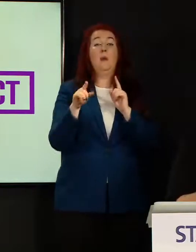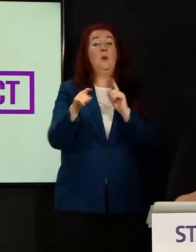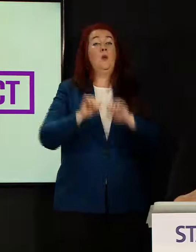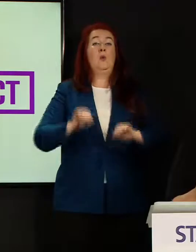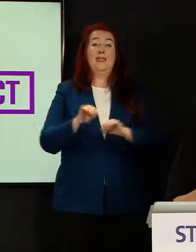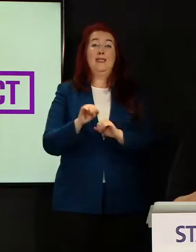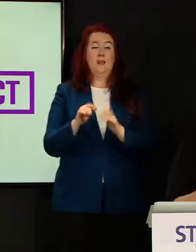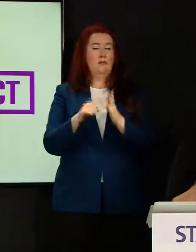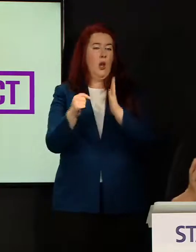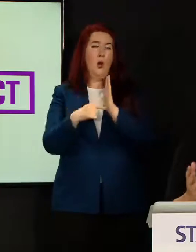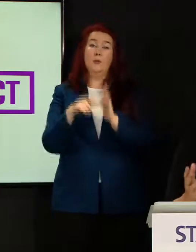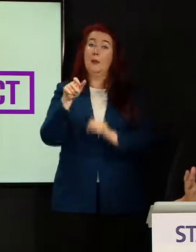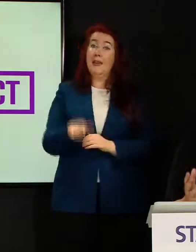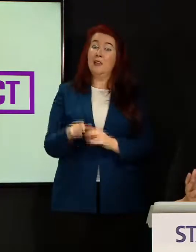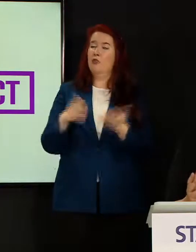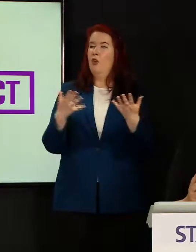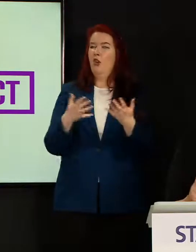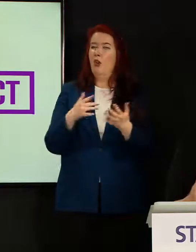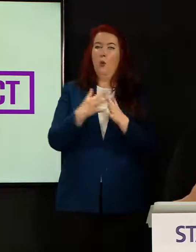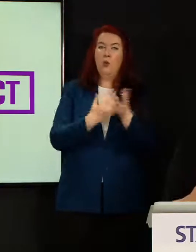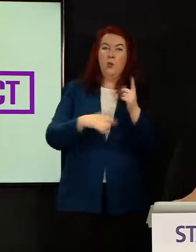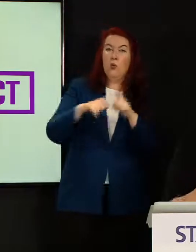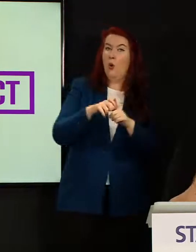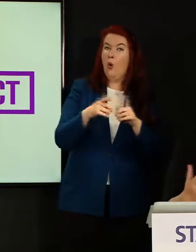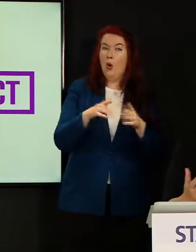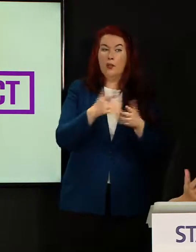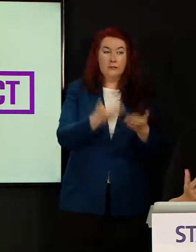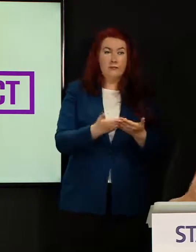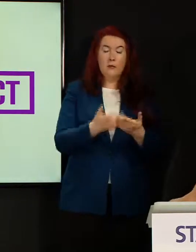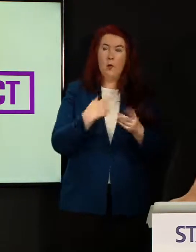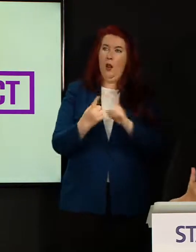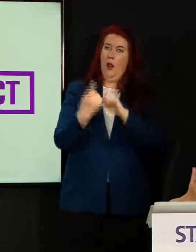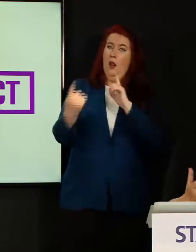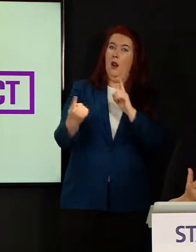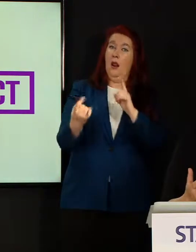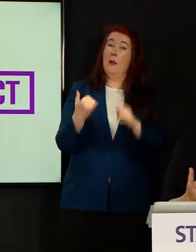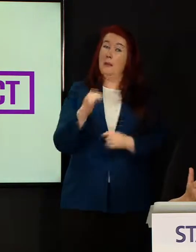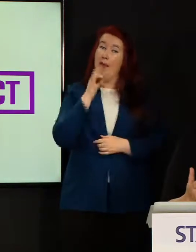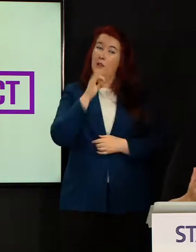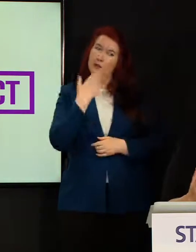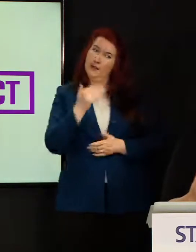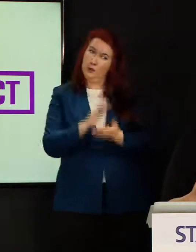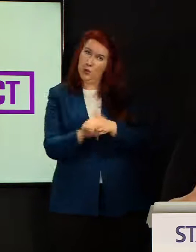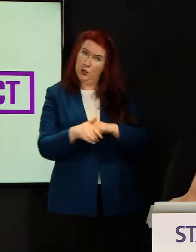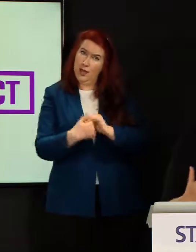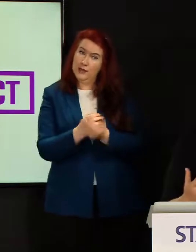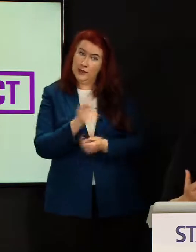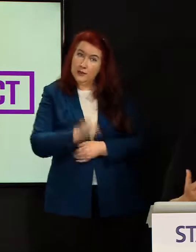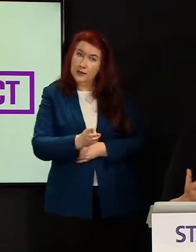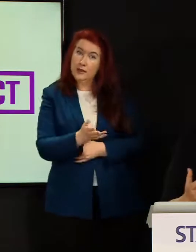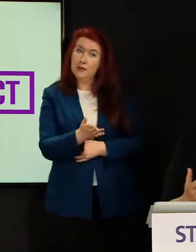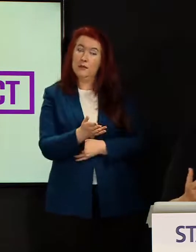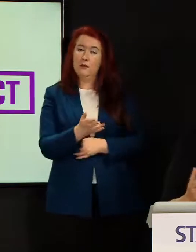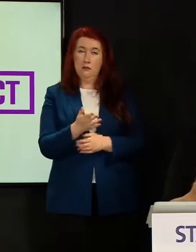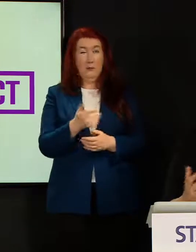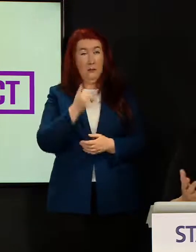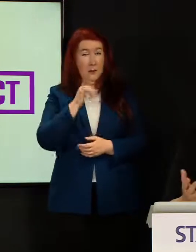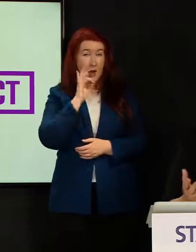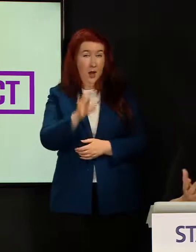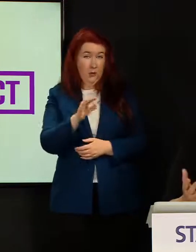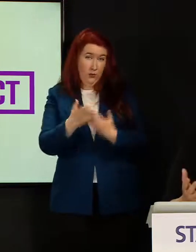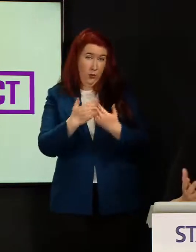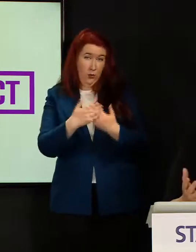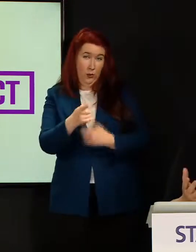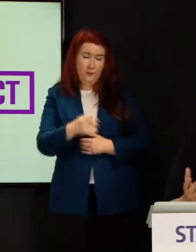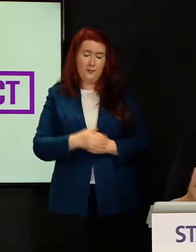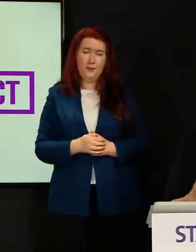in an outpatient department or within a ward and department, and may be asked to take more hygiene precautions, such as hand washing. You'll also